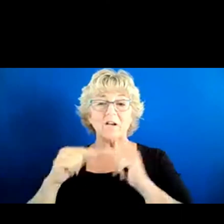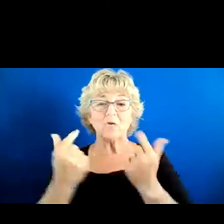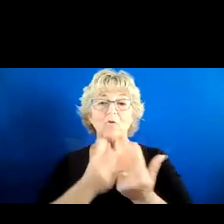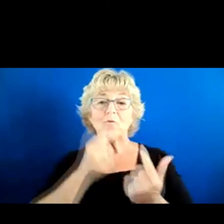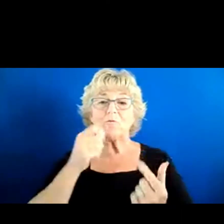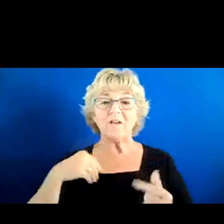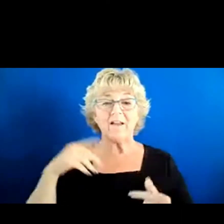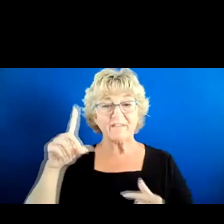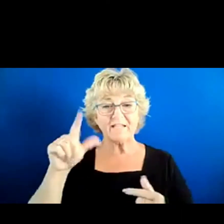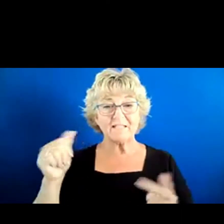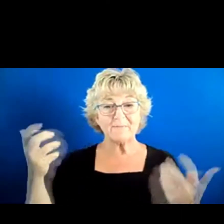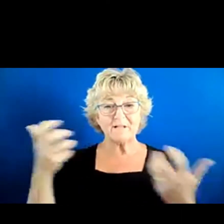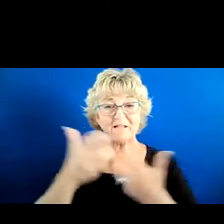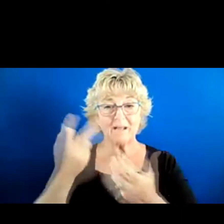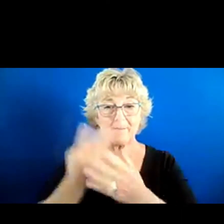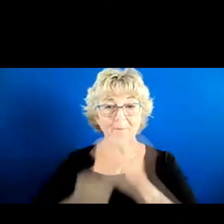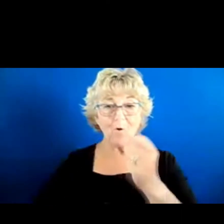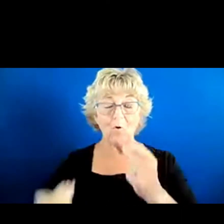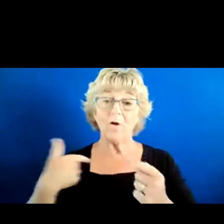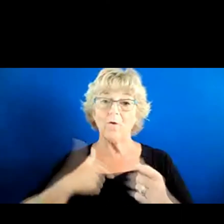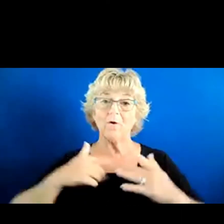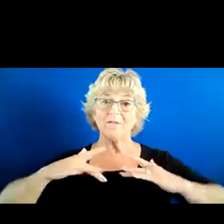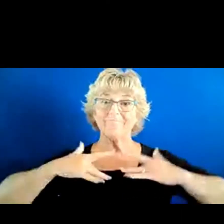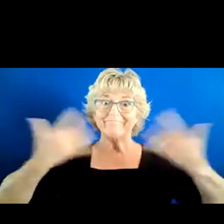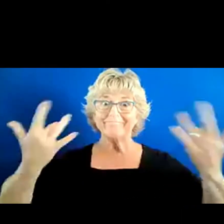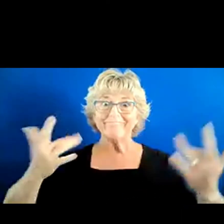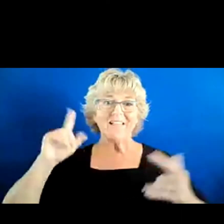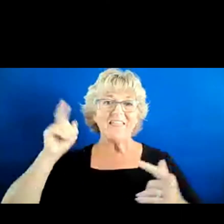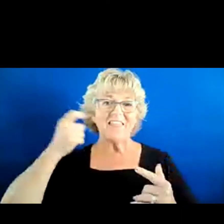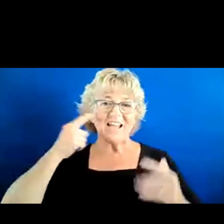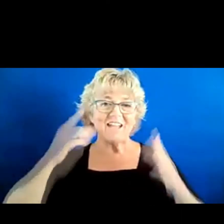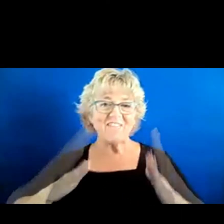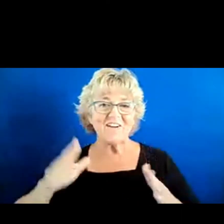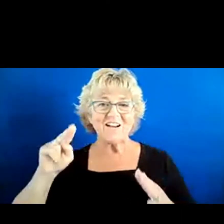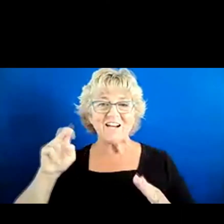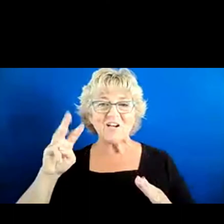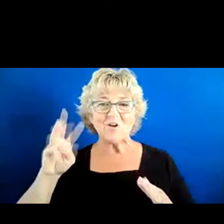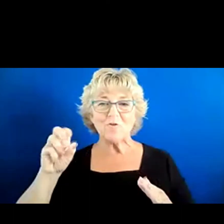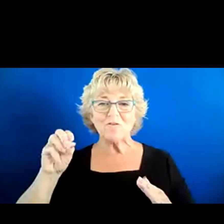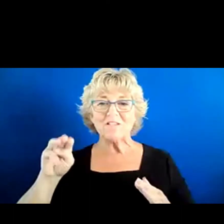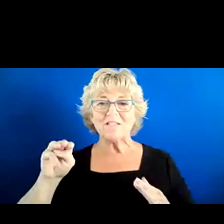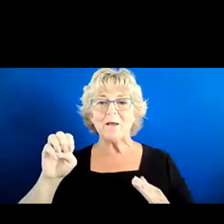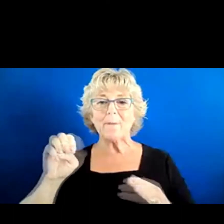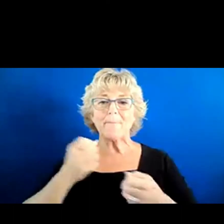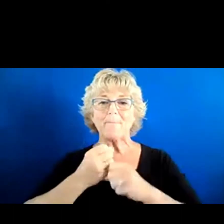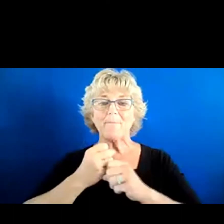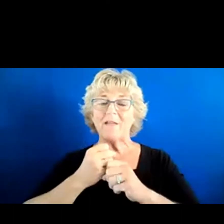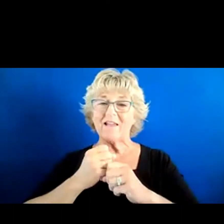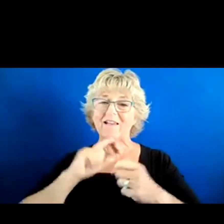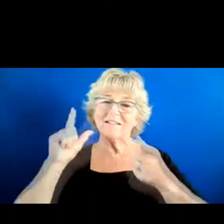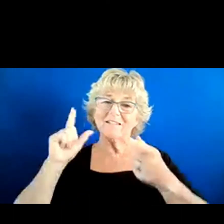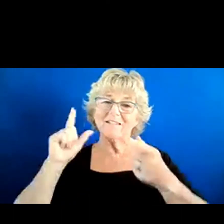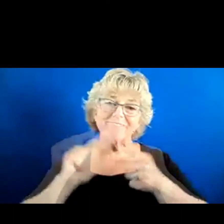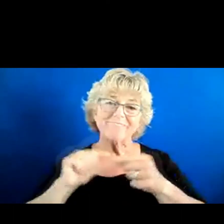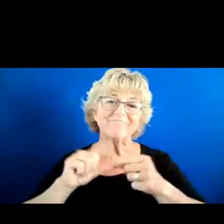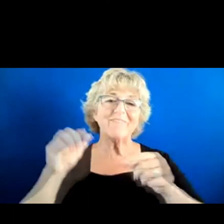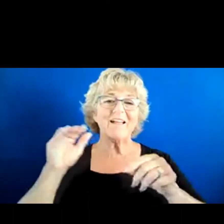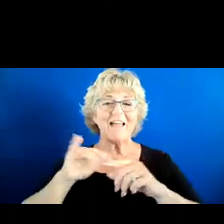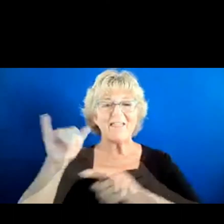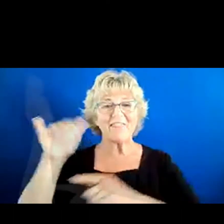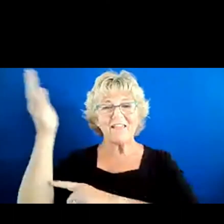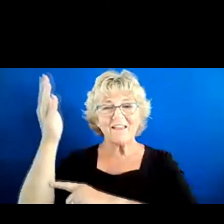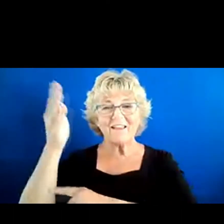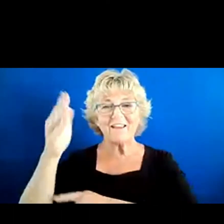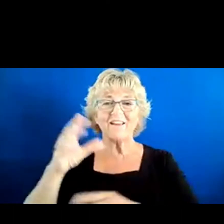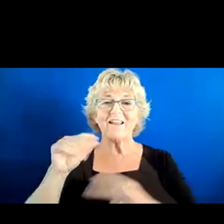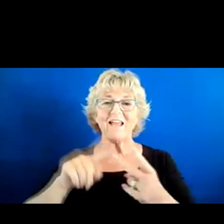and we were delighted that Governor Newsom made remarks at the summit. Our new senator, United